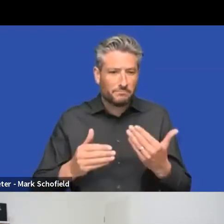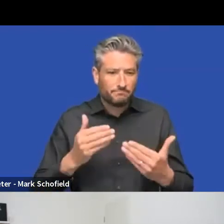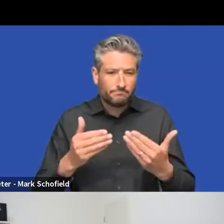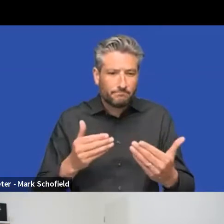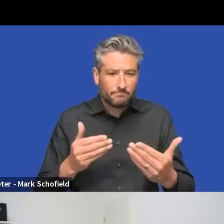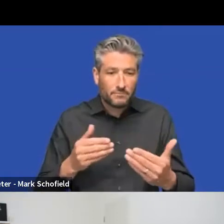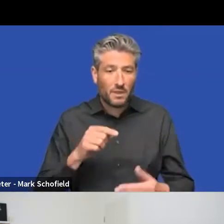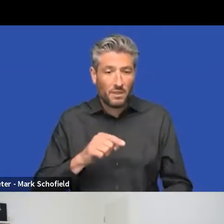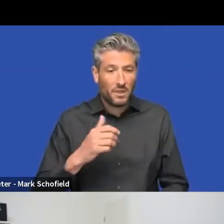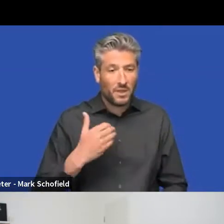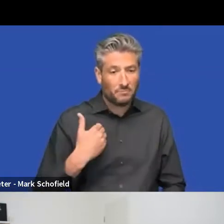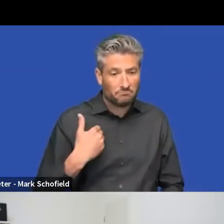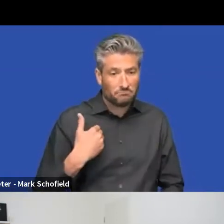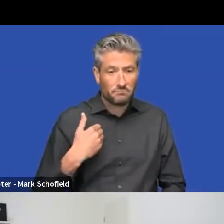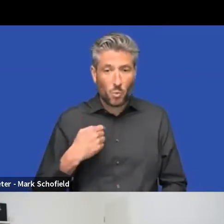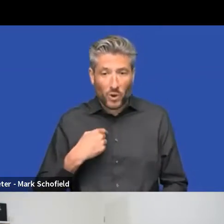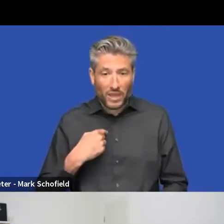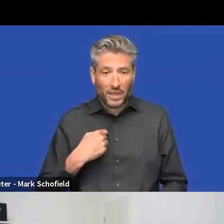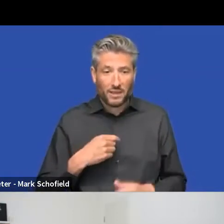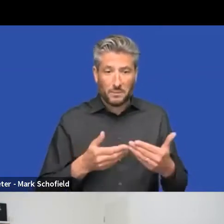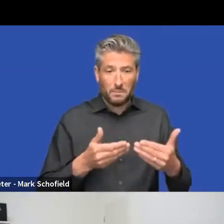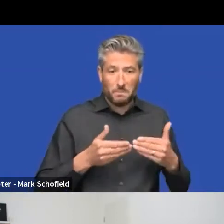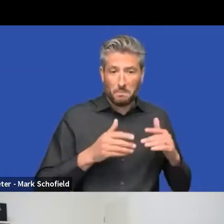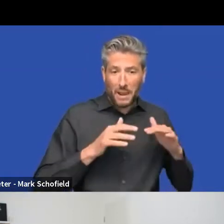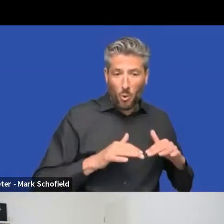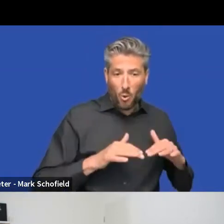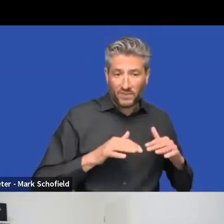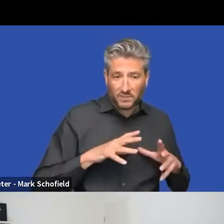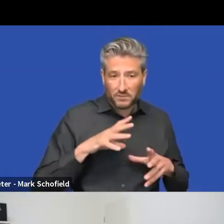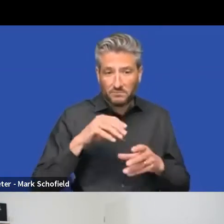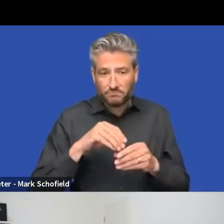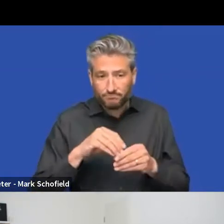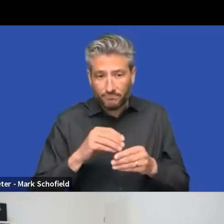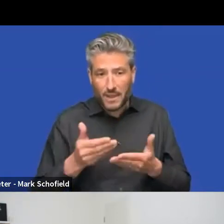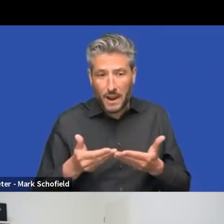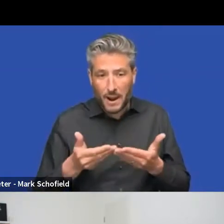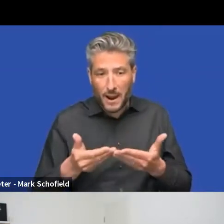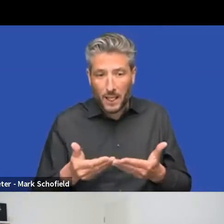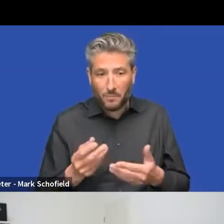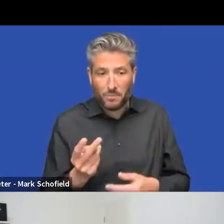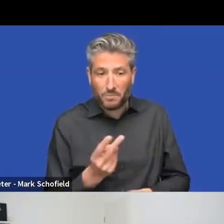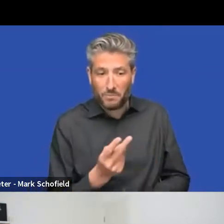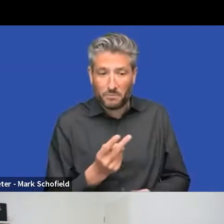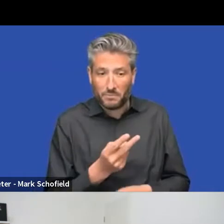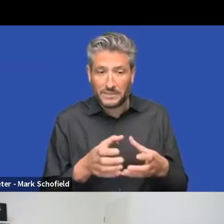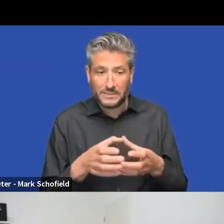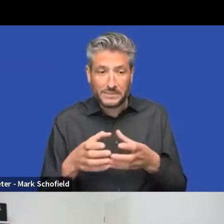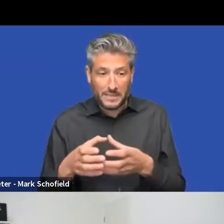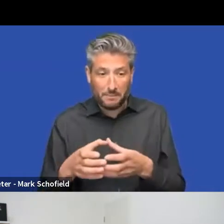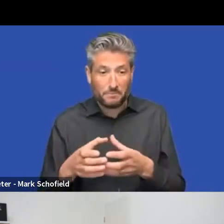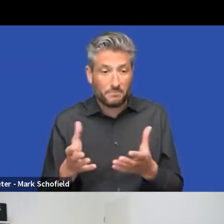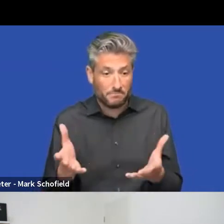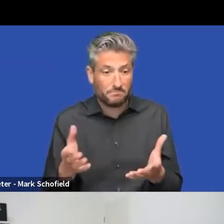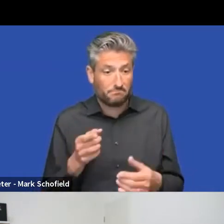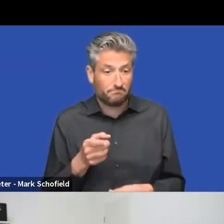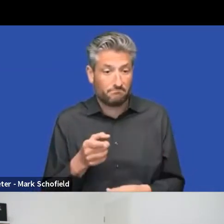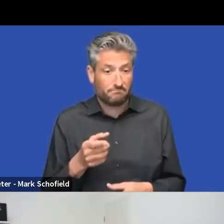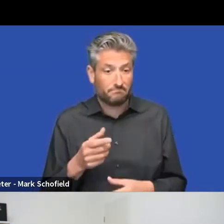uh, from the front end team and, uh, and we can help out. So that's, uh, that's how the front end team works a little bit everywhere, but right now with the main